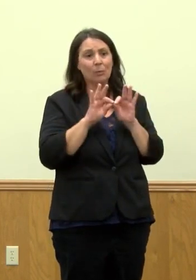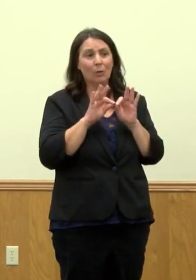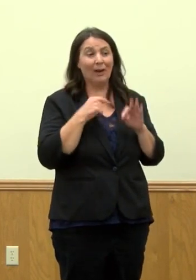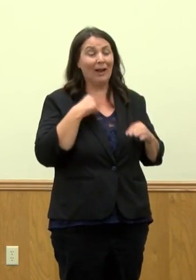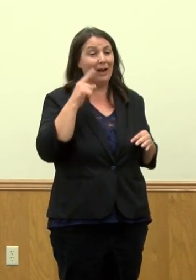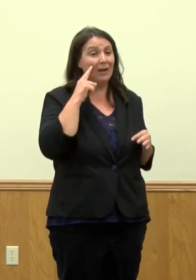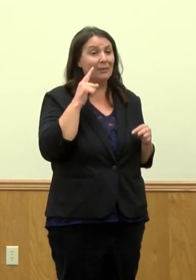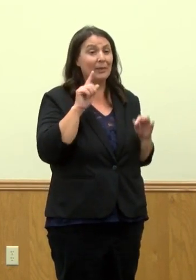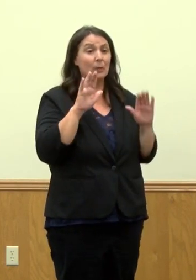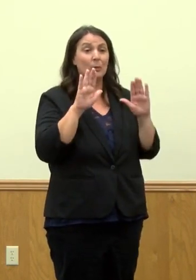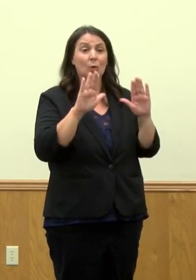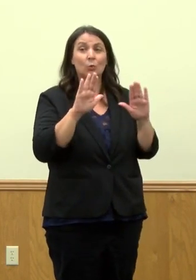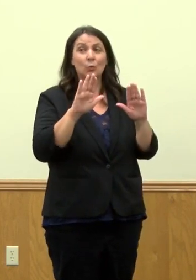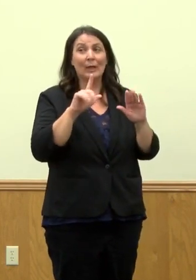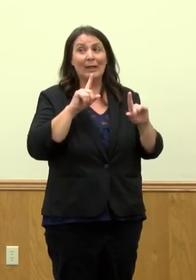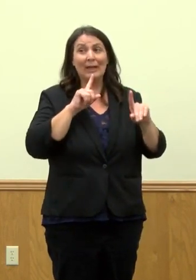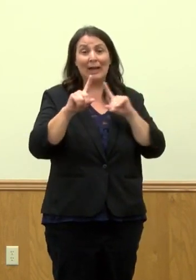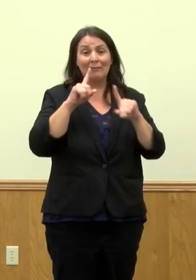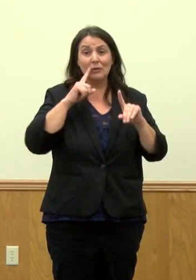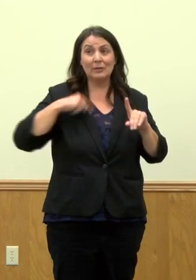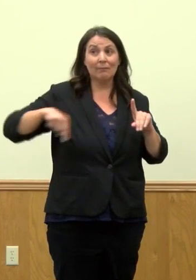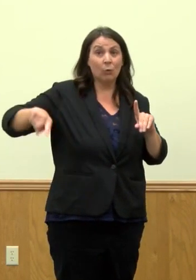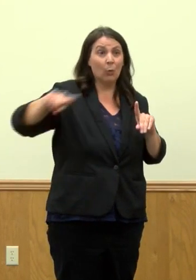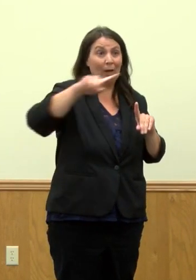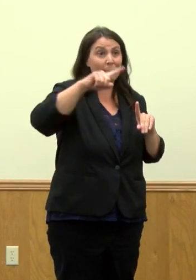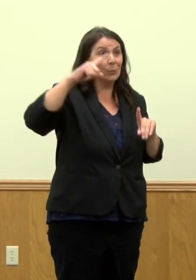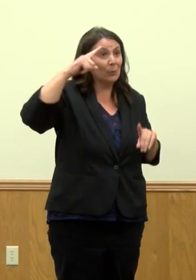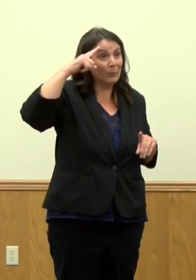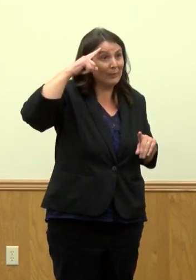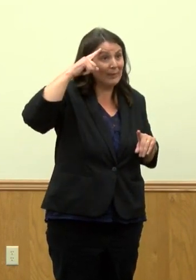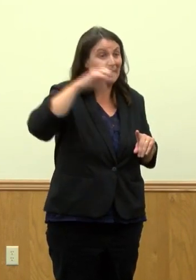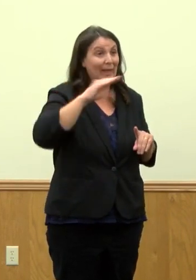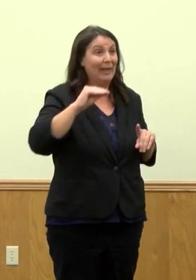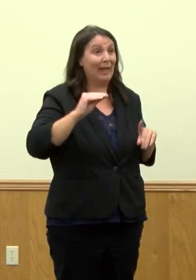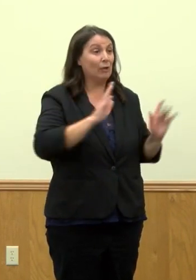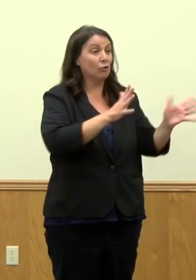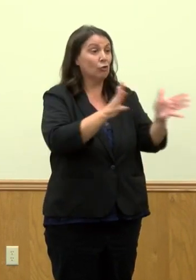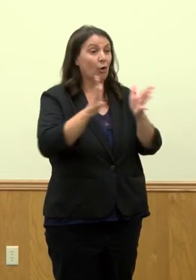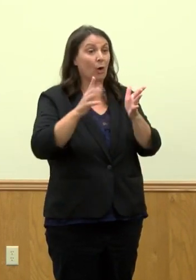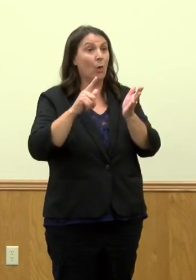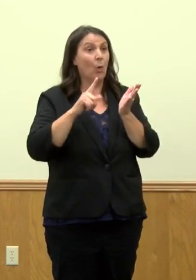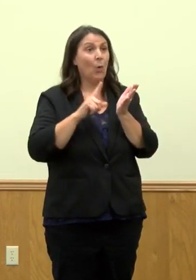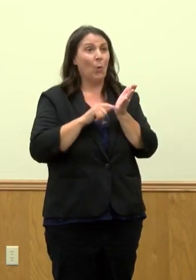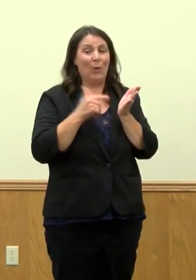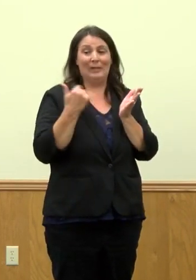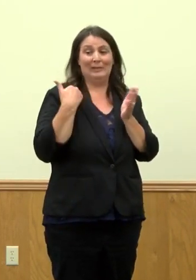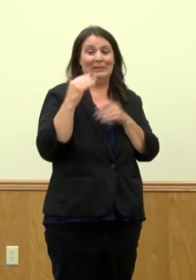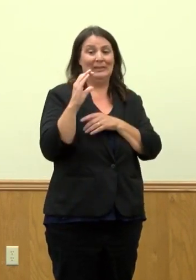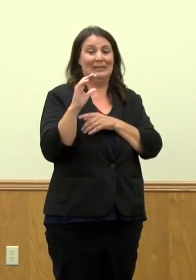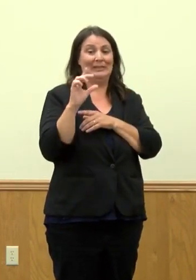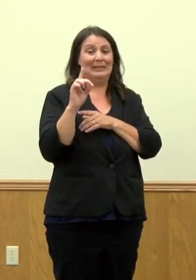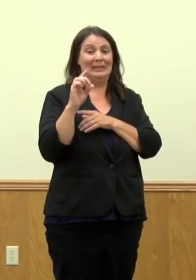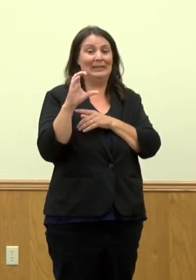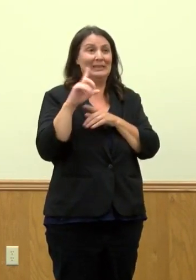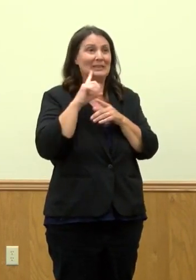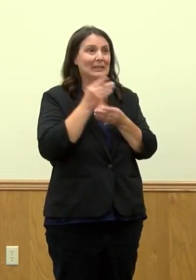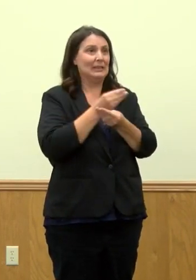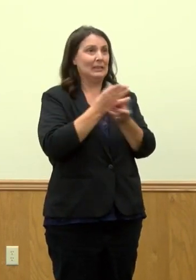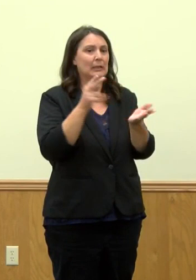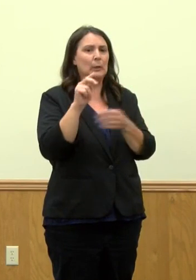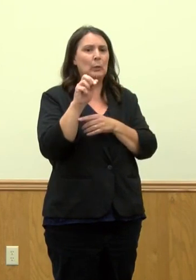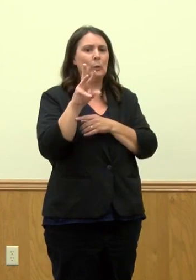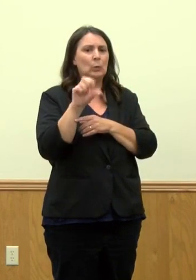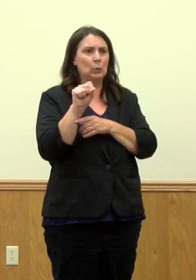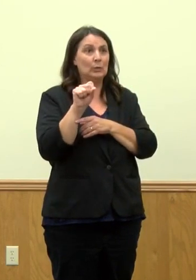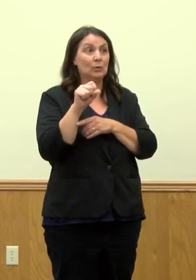great conversation to really also extend this to is what the newest health bulletin that came out from the CDC this week, which really urges